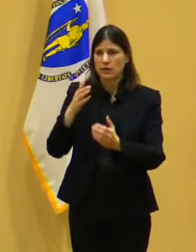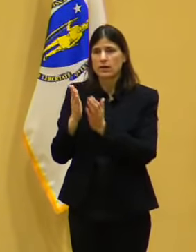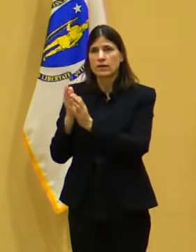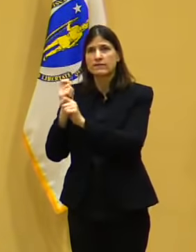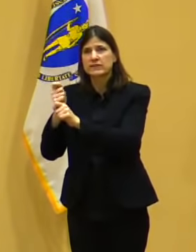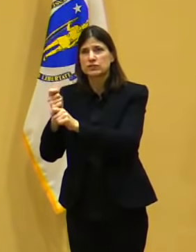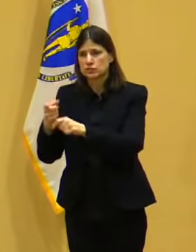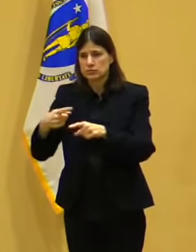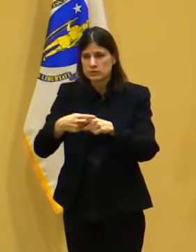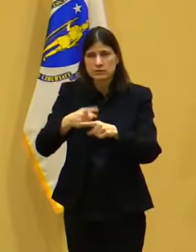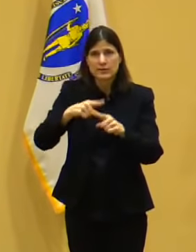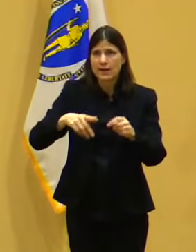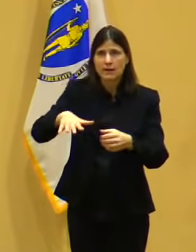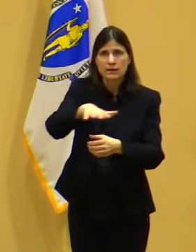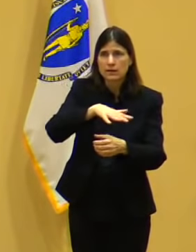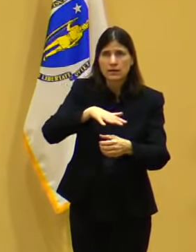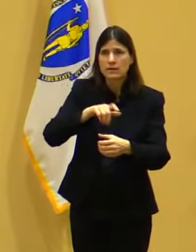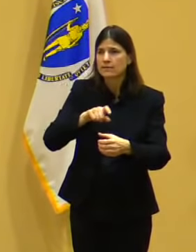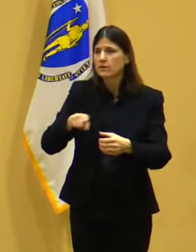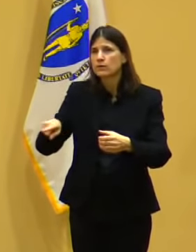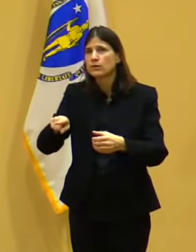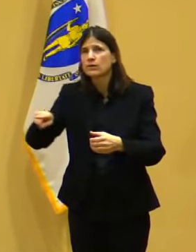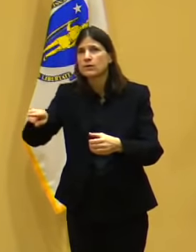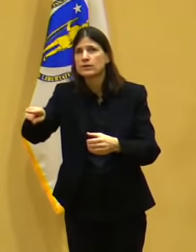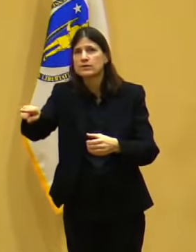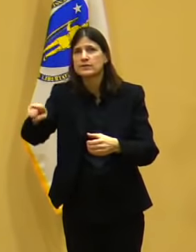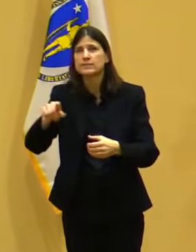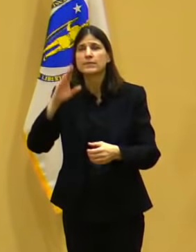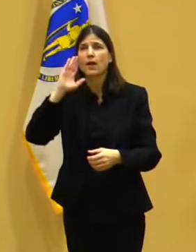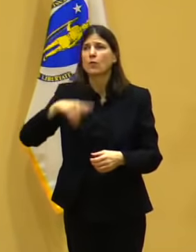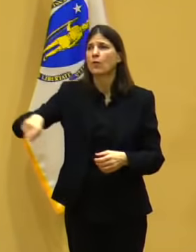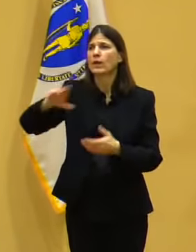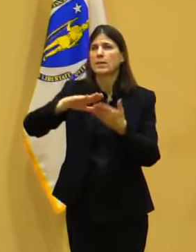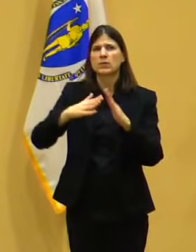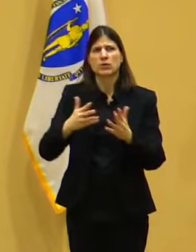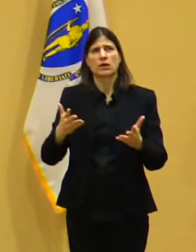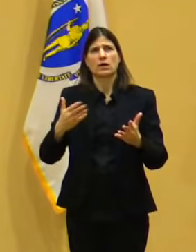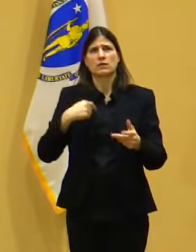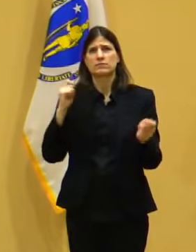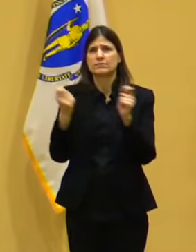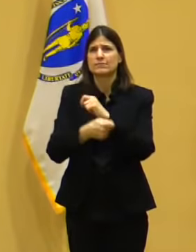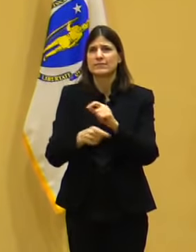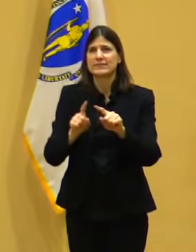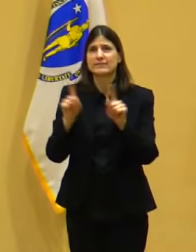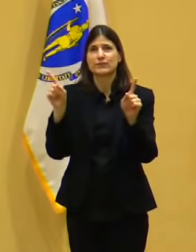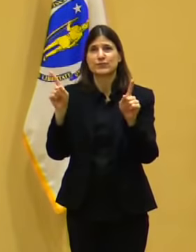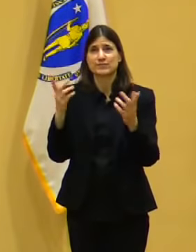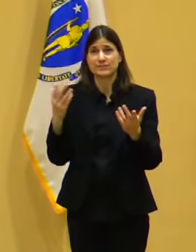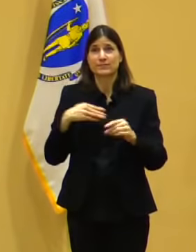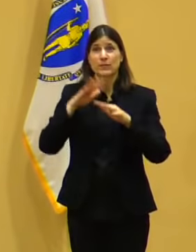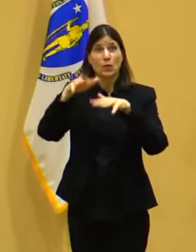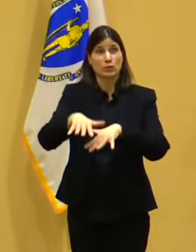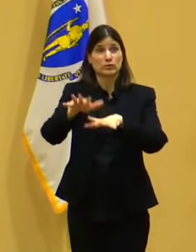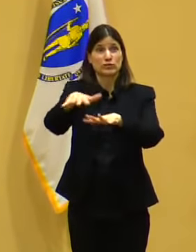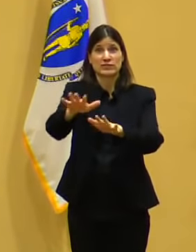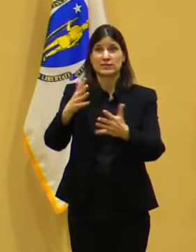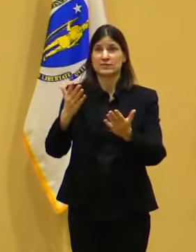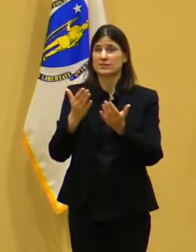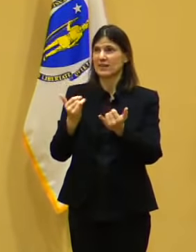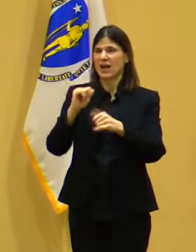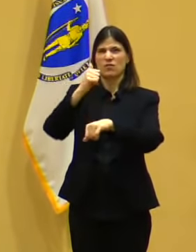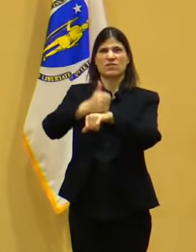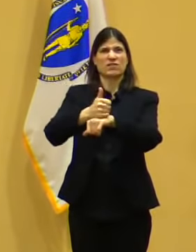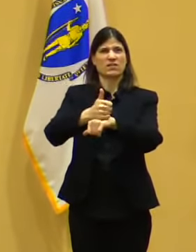change that are tied up in any offshore wind activity, especially a new one, which is what we're talking about here.